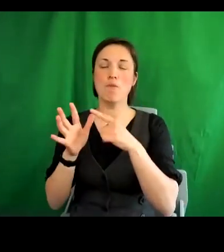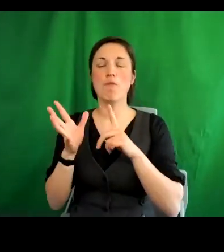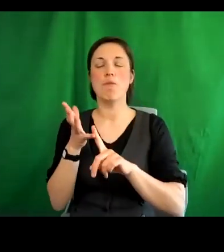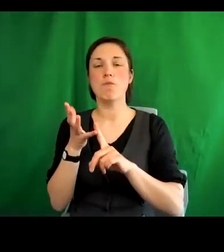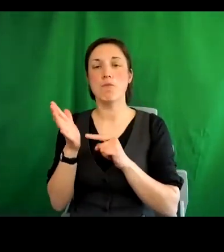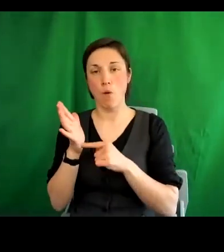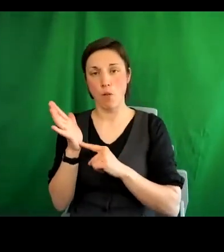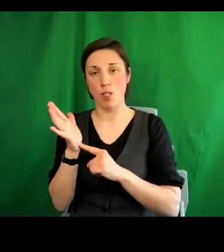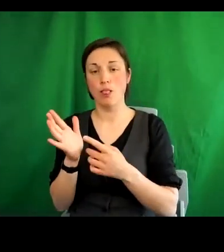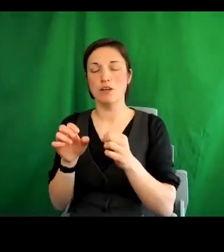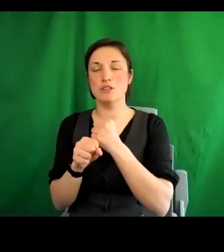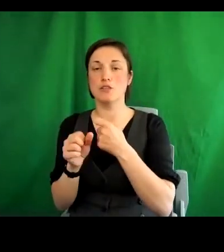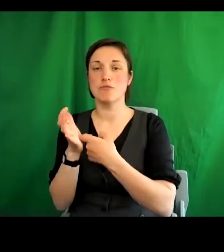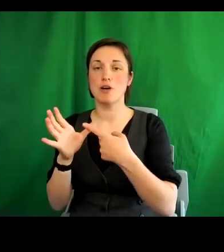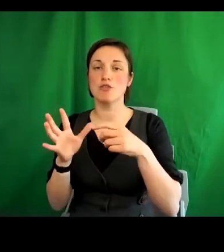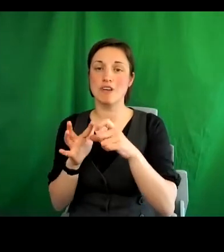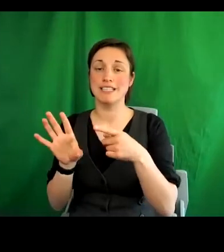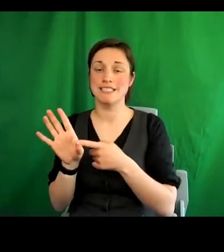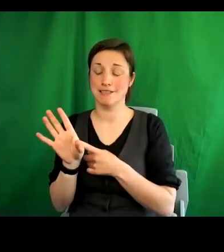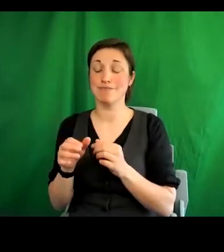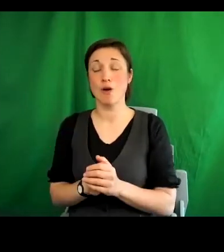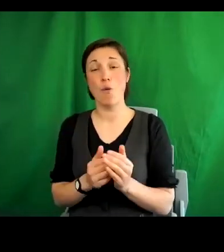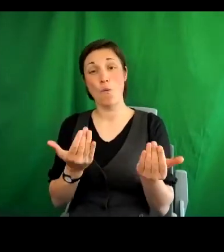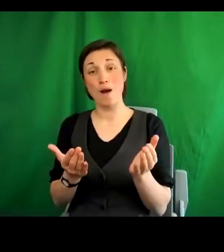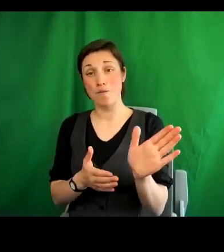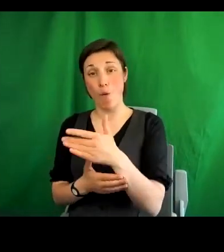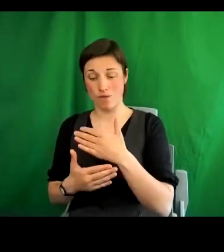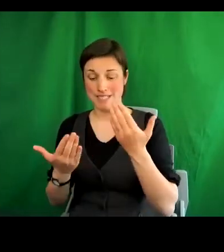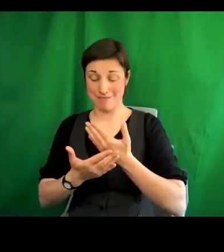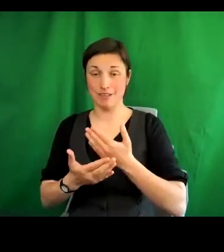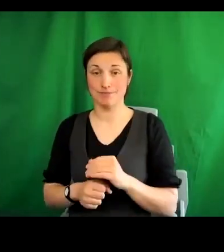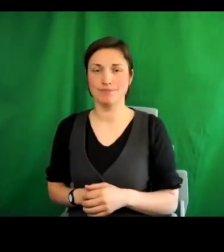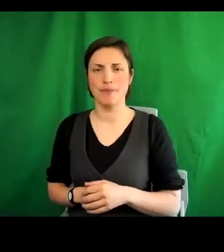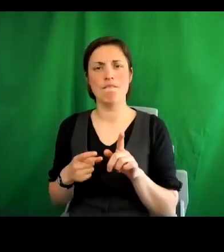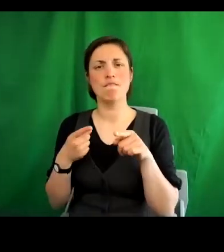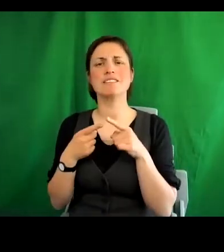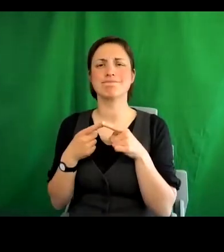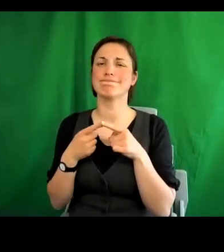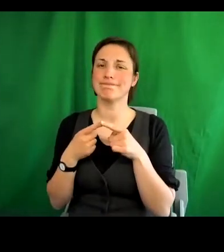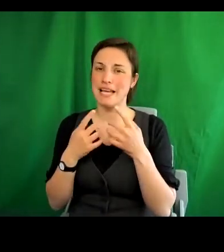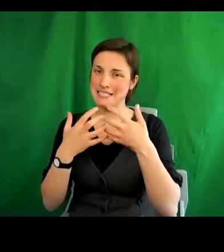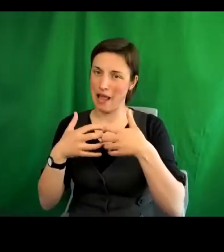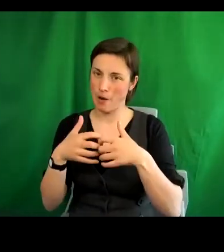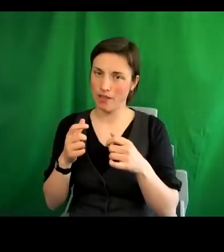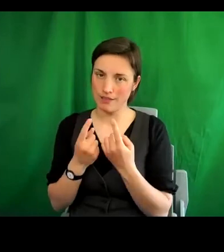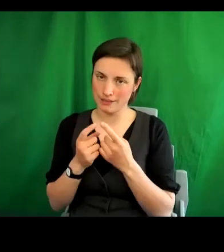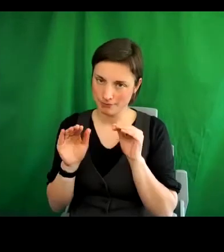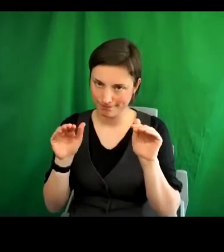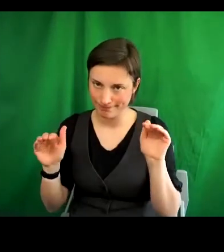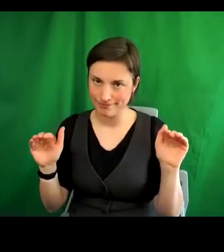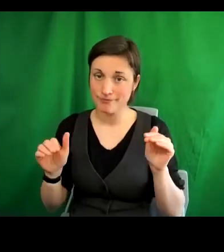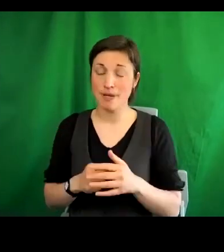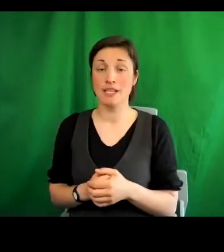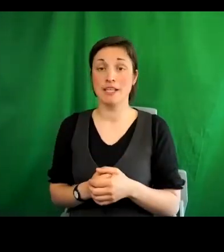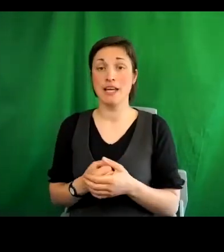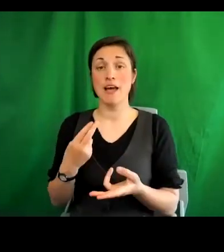you all to this evening's event. First a few technical notes. Should you have any issues such